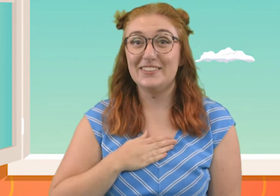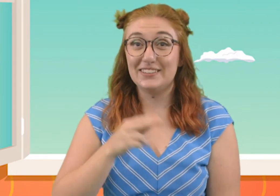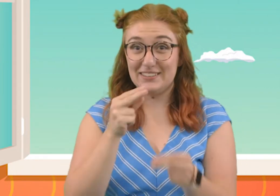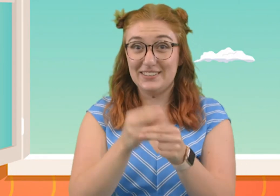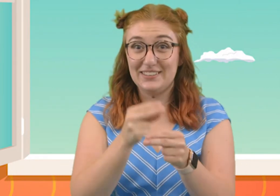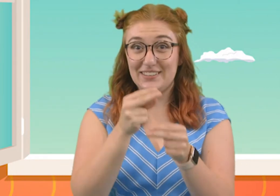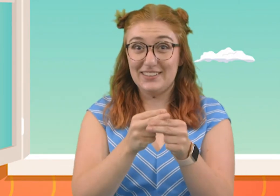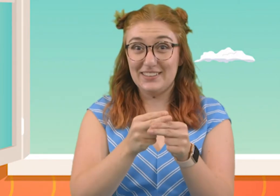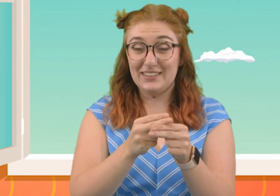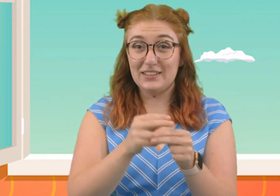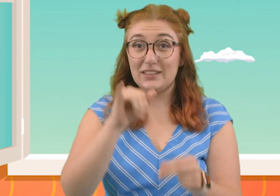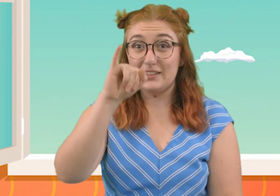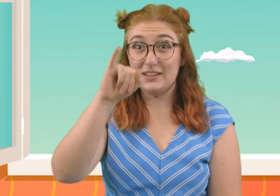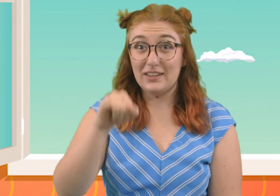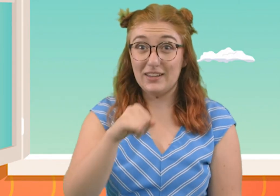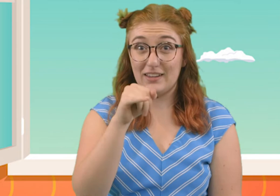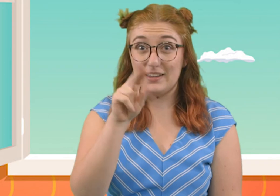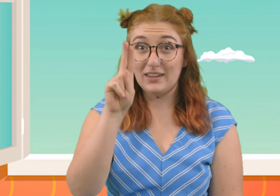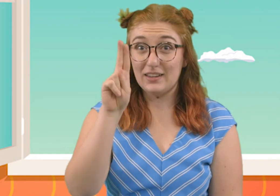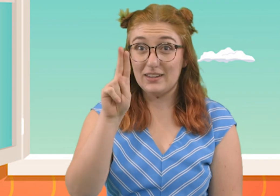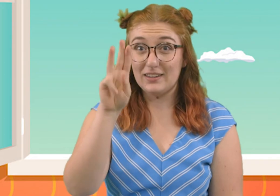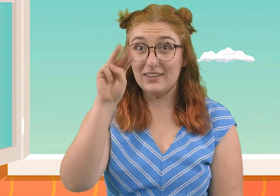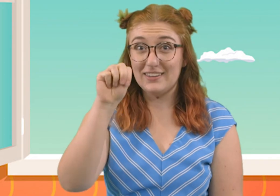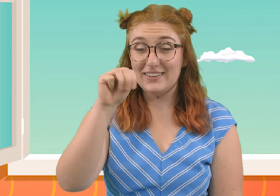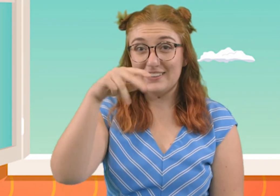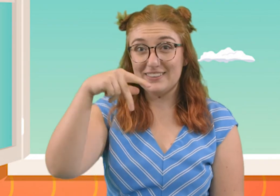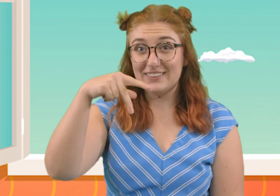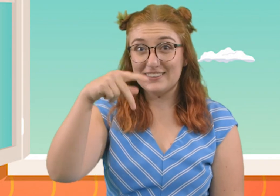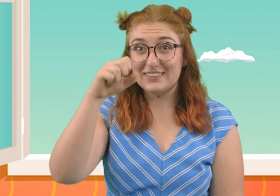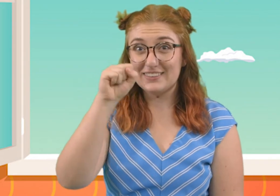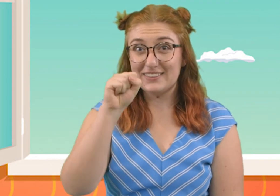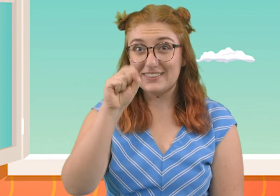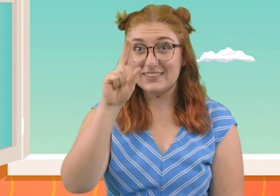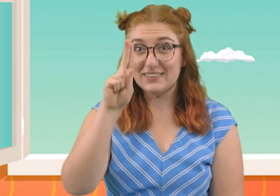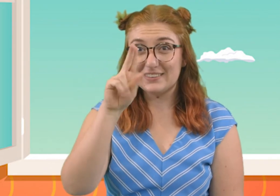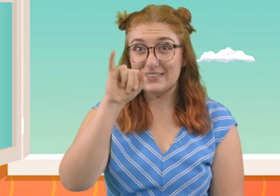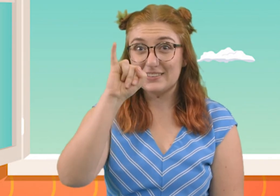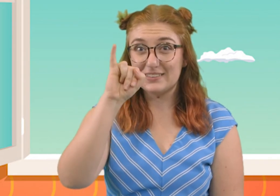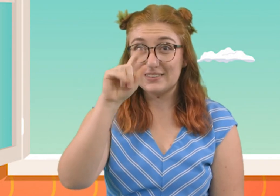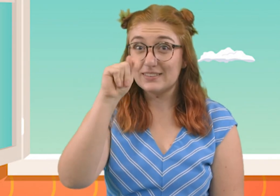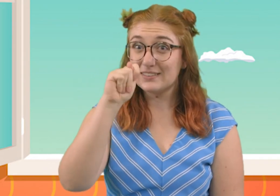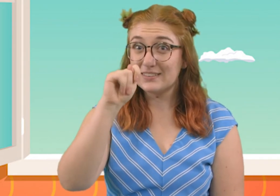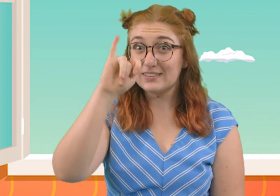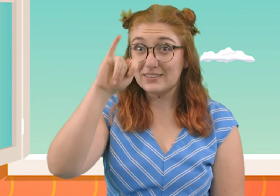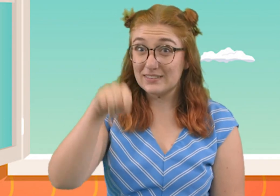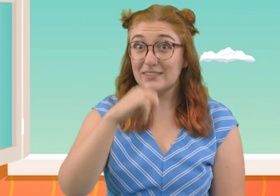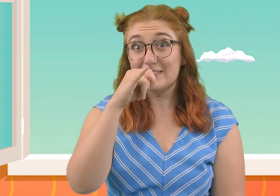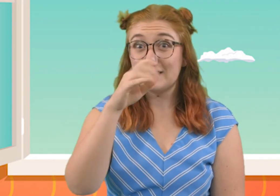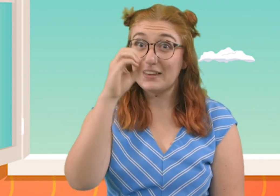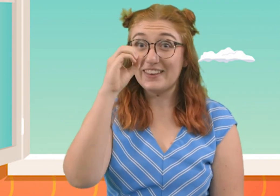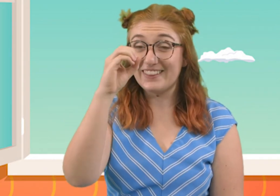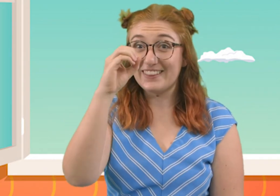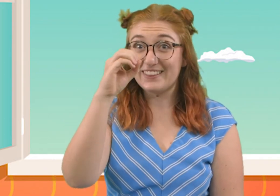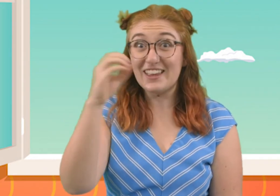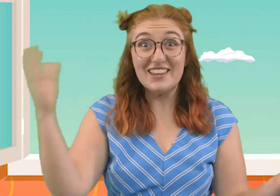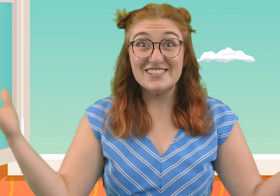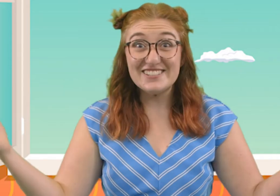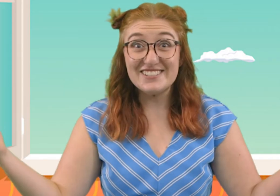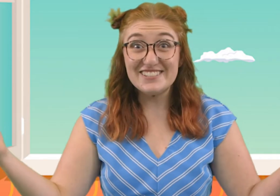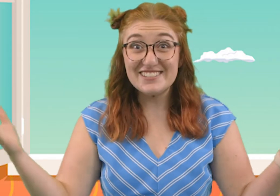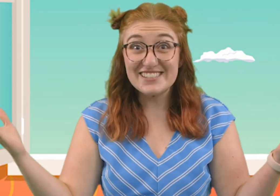just